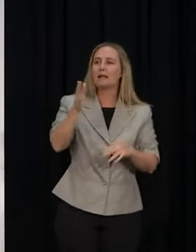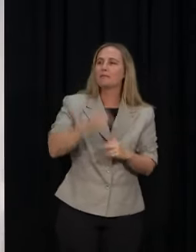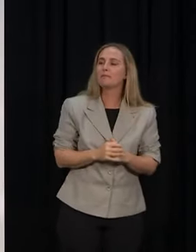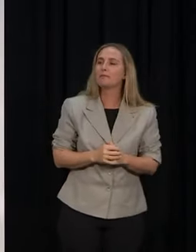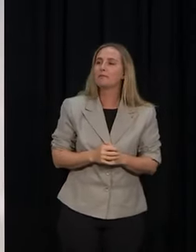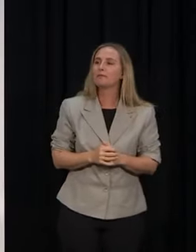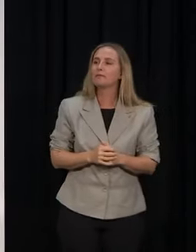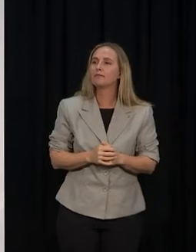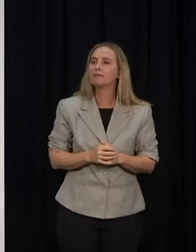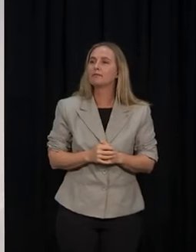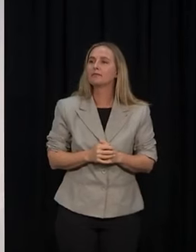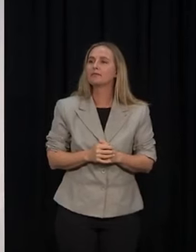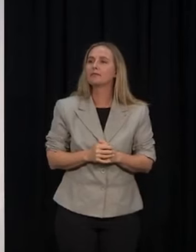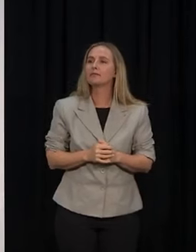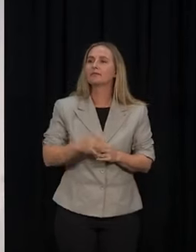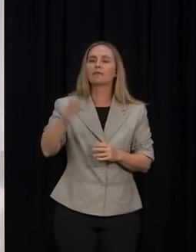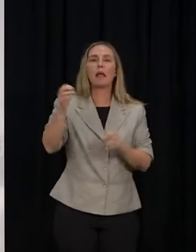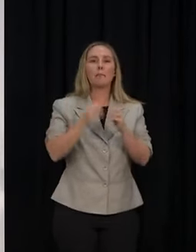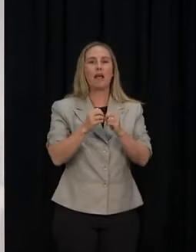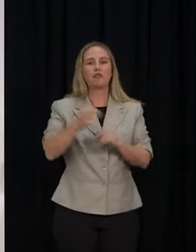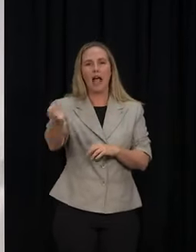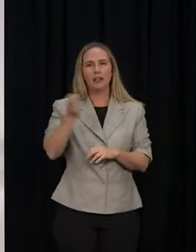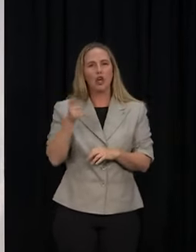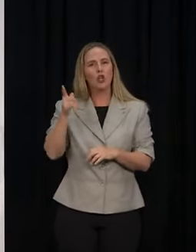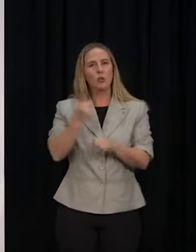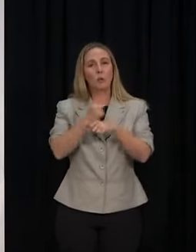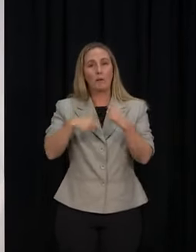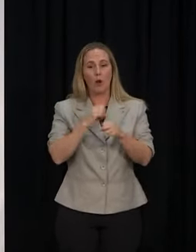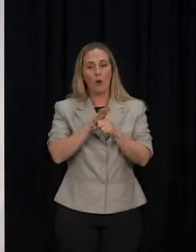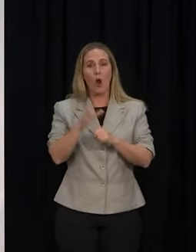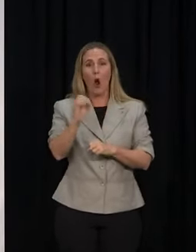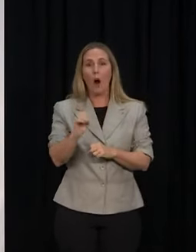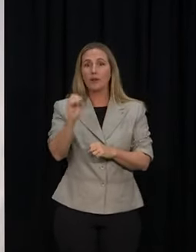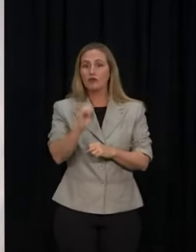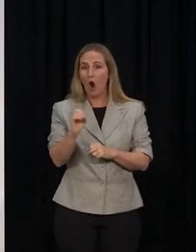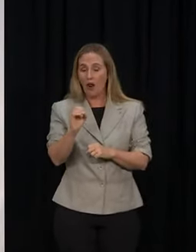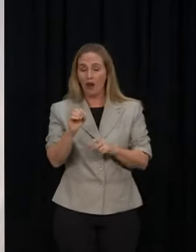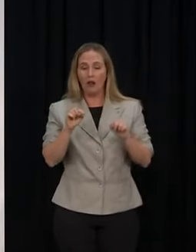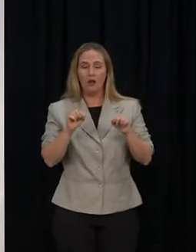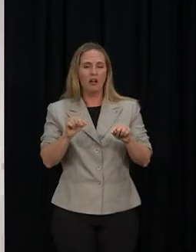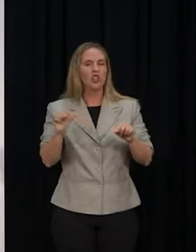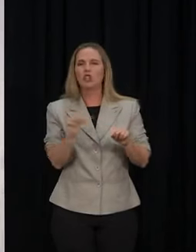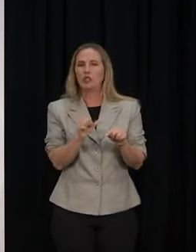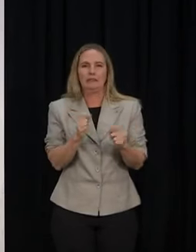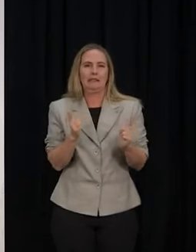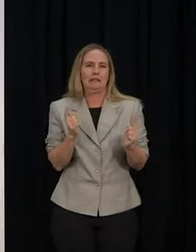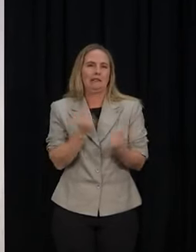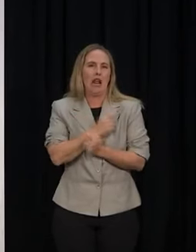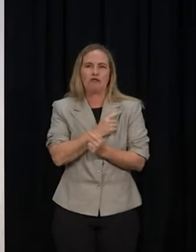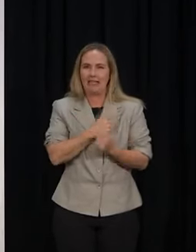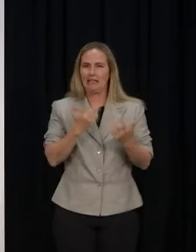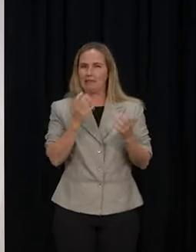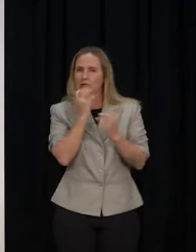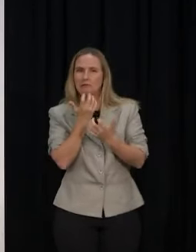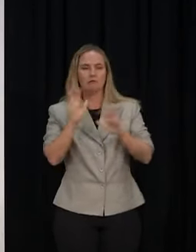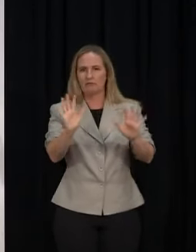that the growing Omicron issue shouldn't be a scary prospect. Do